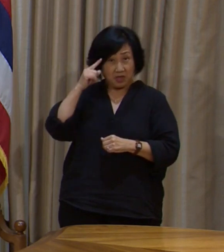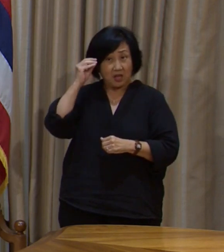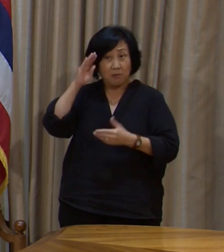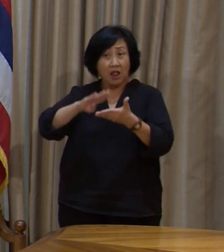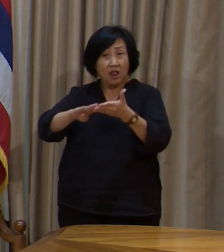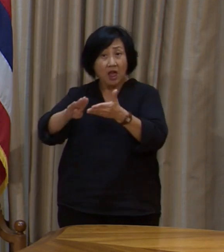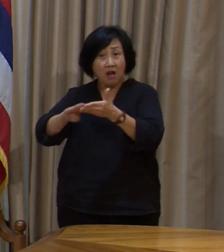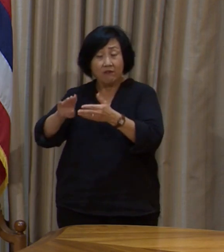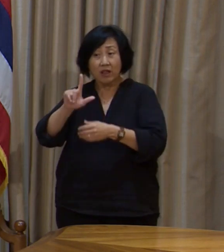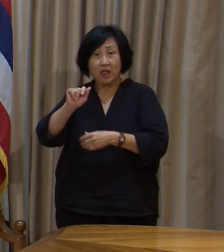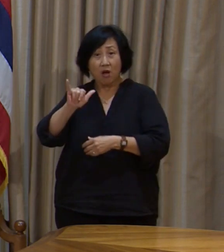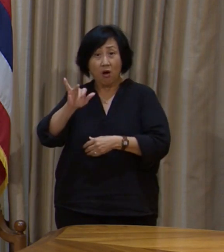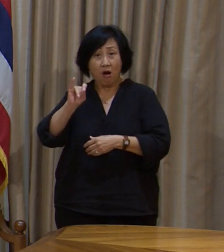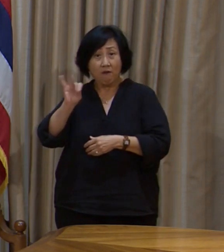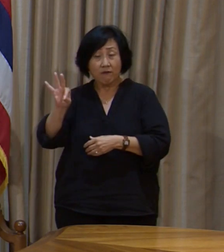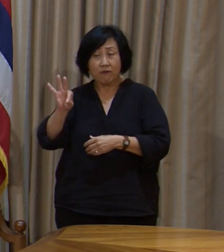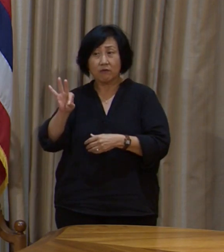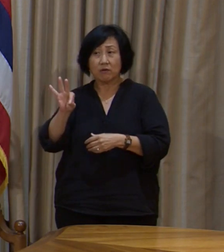contingency plans to do so?